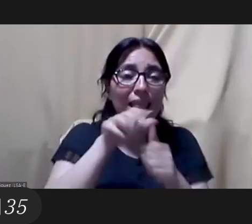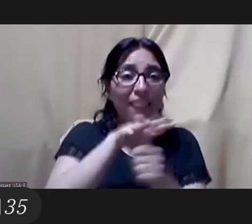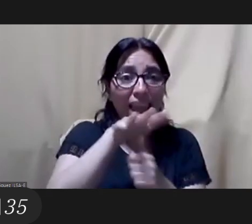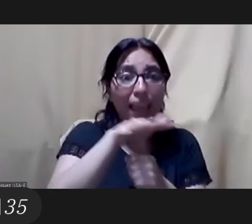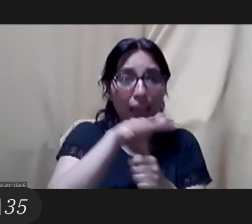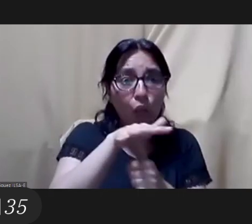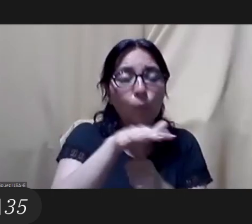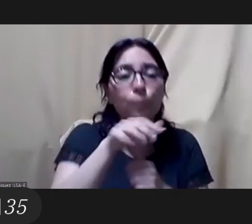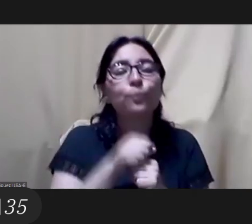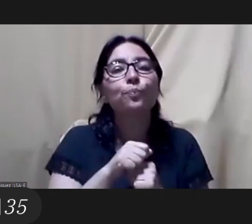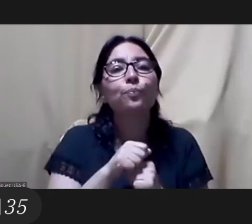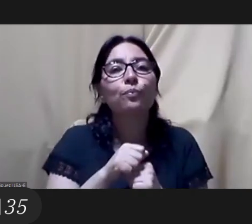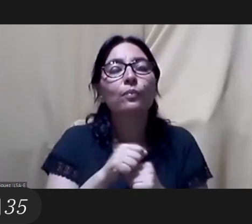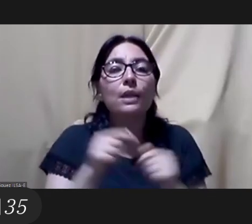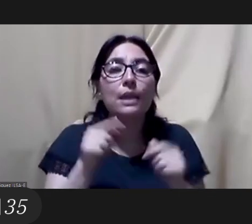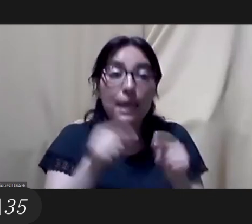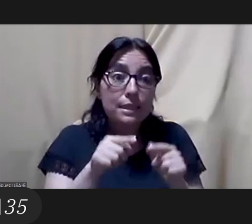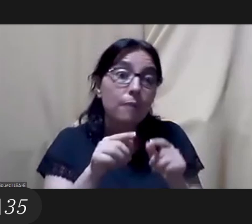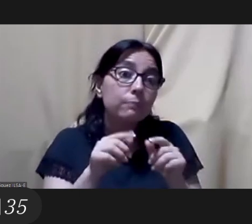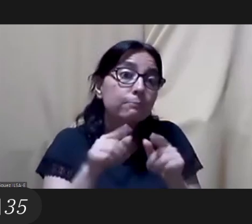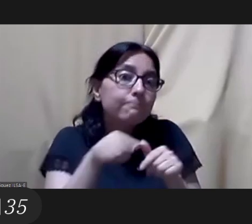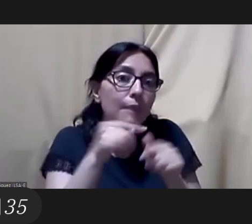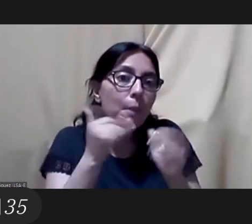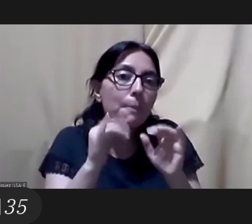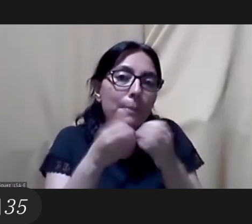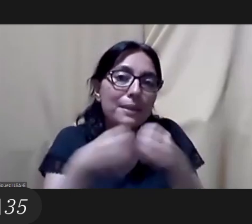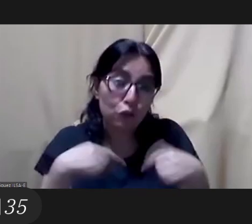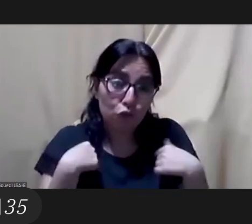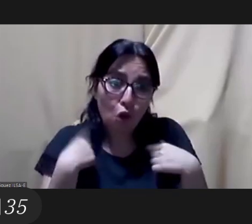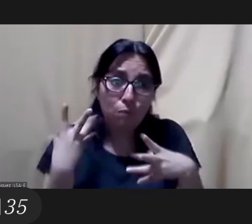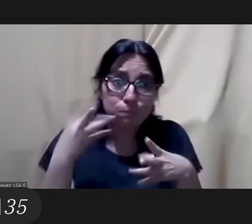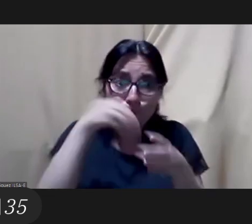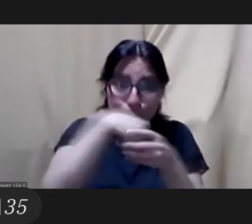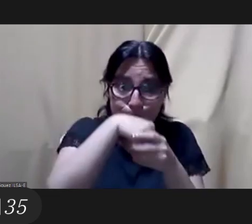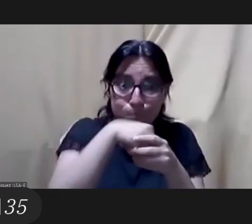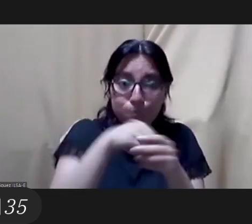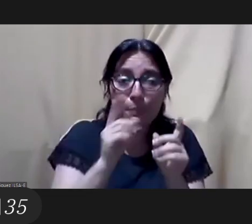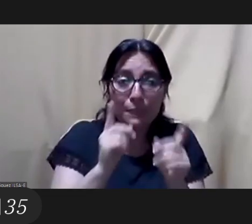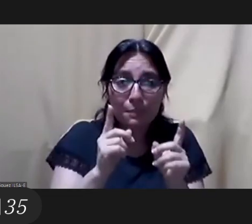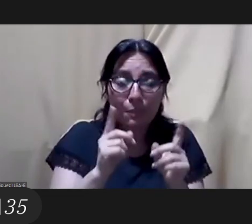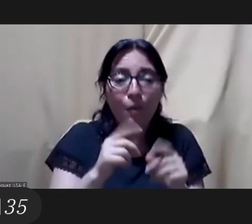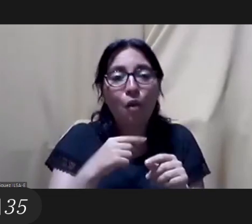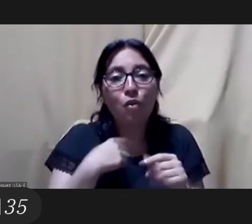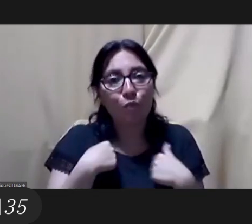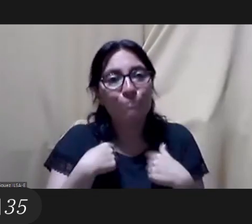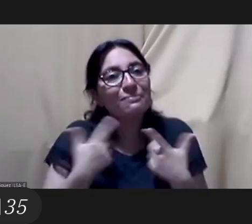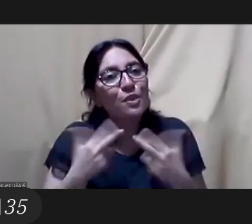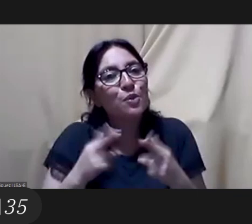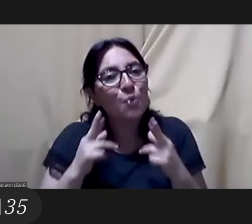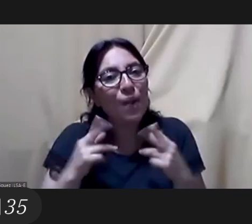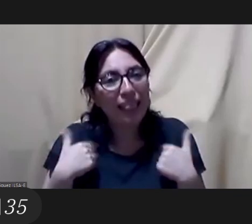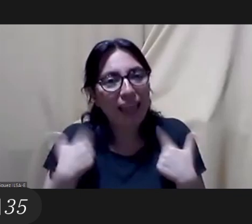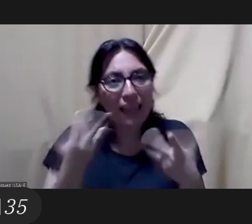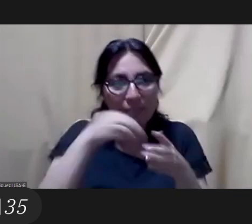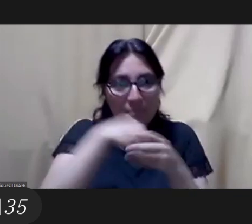which is a part of the university national council and there they are working a lot and actually i am one of the